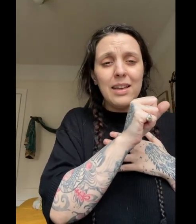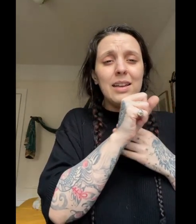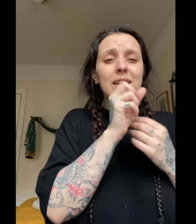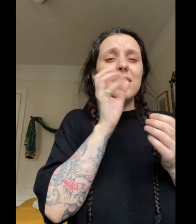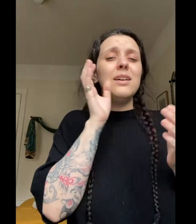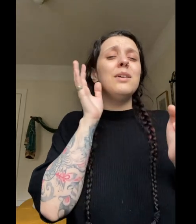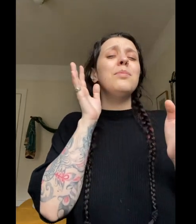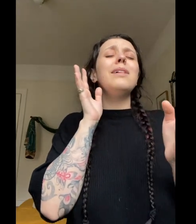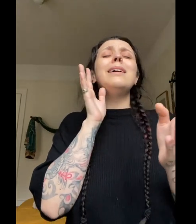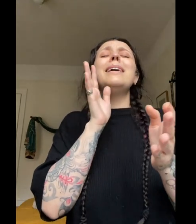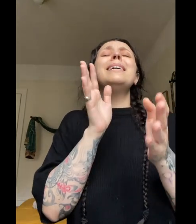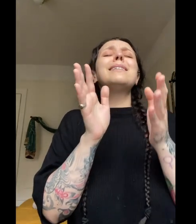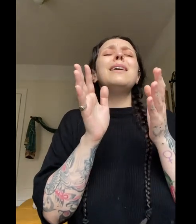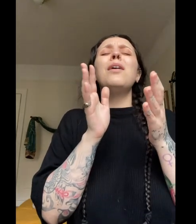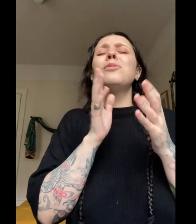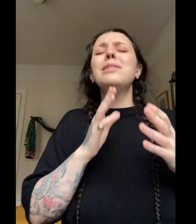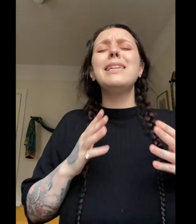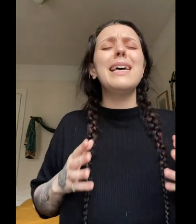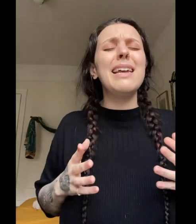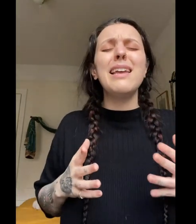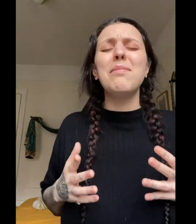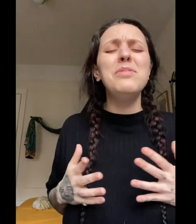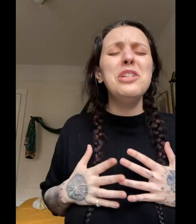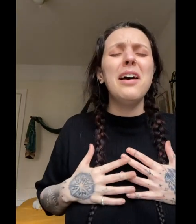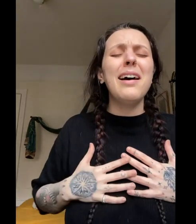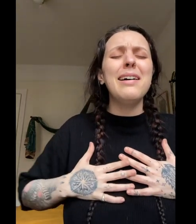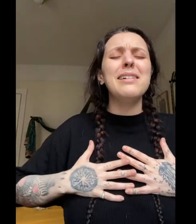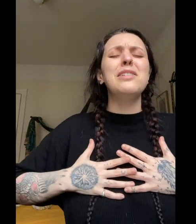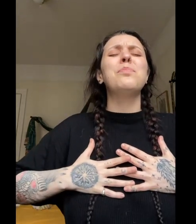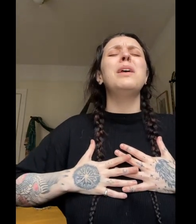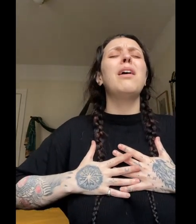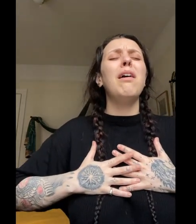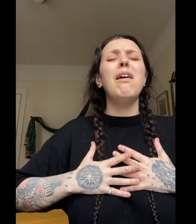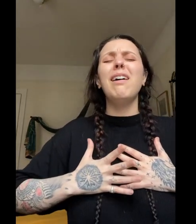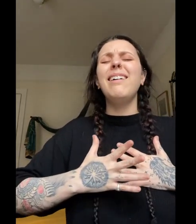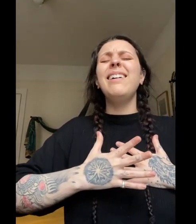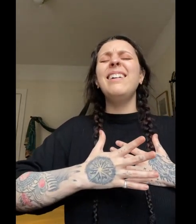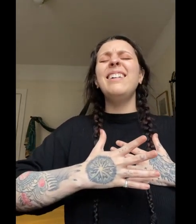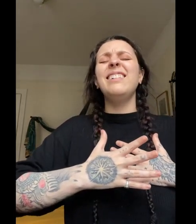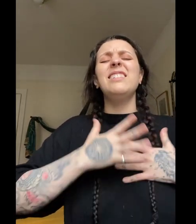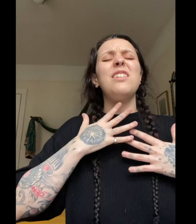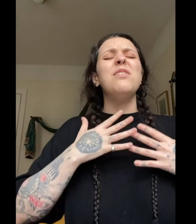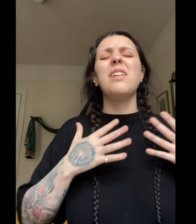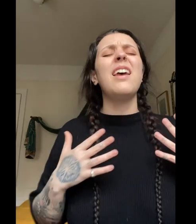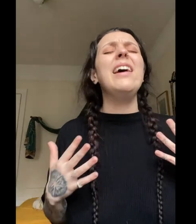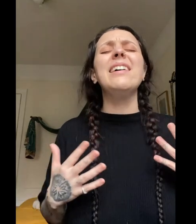Please don't take him just because you can